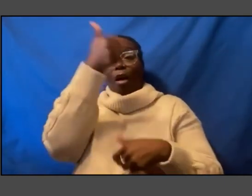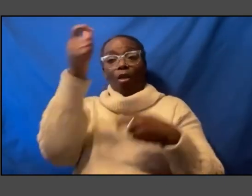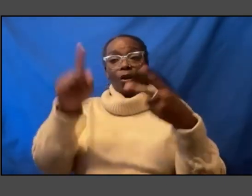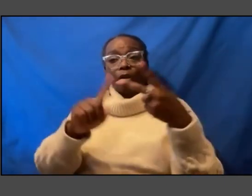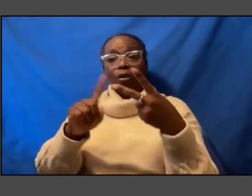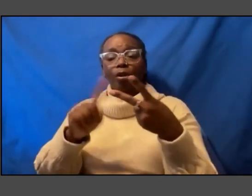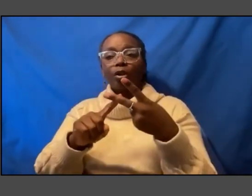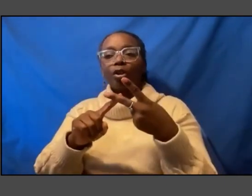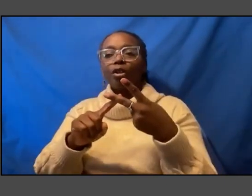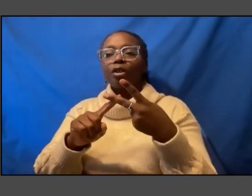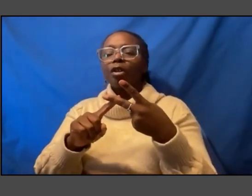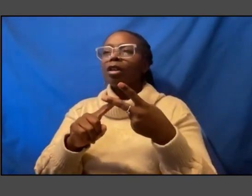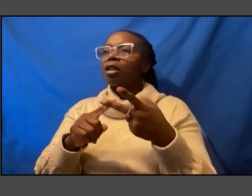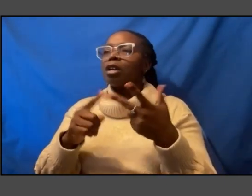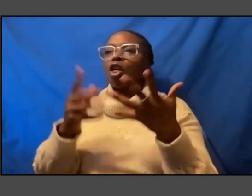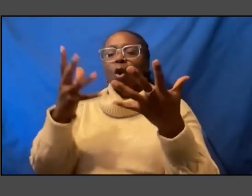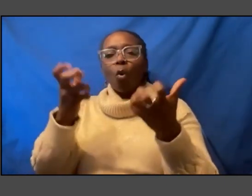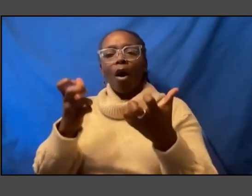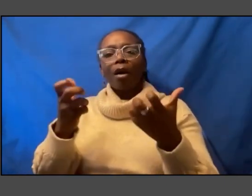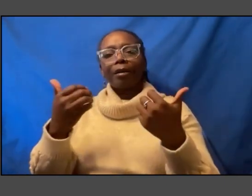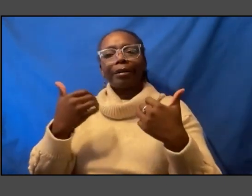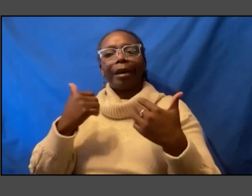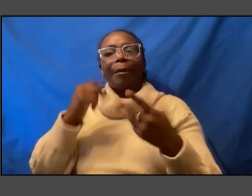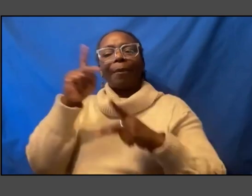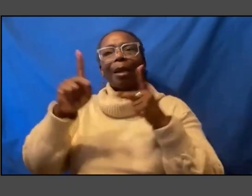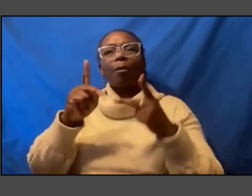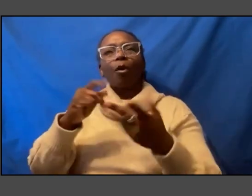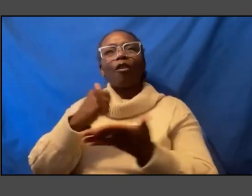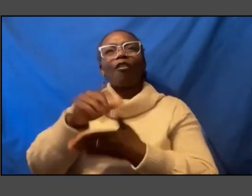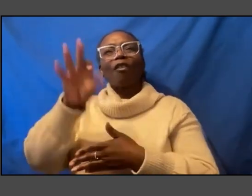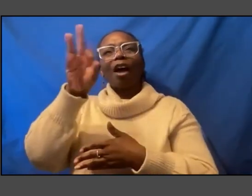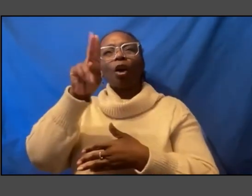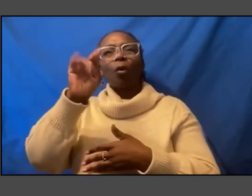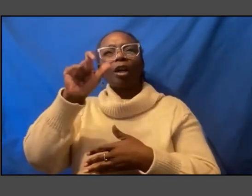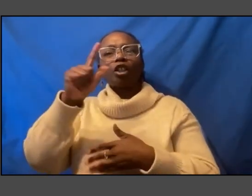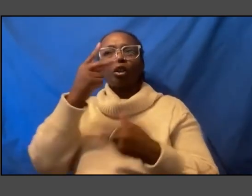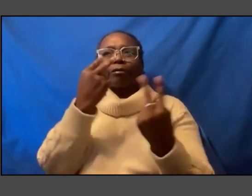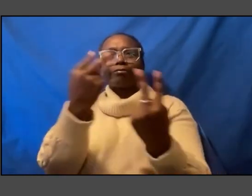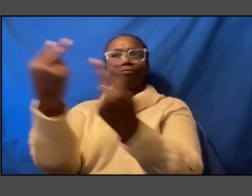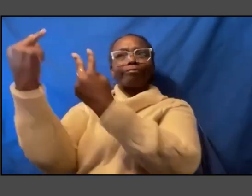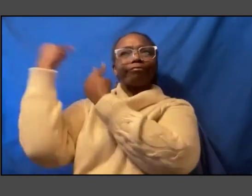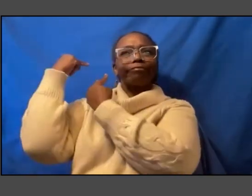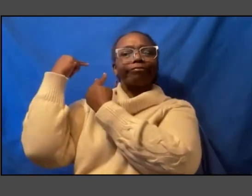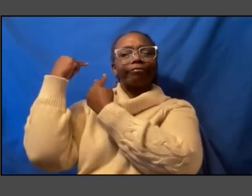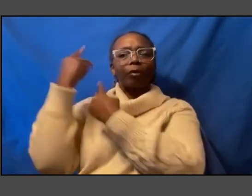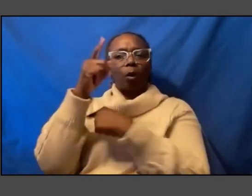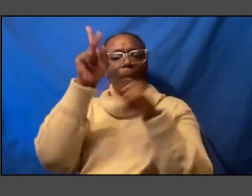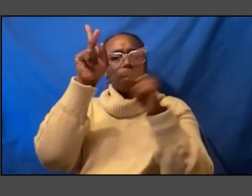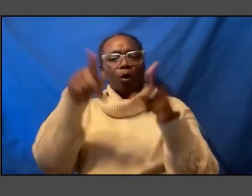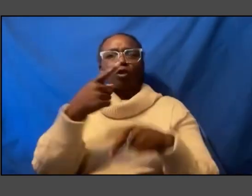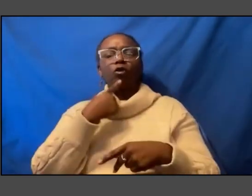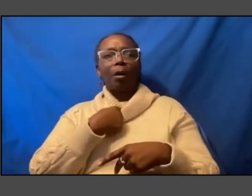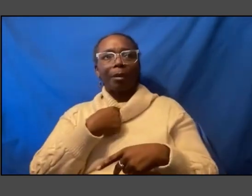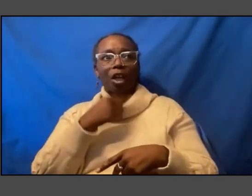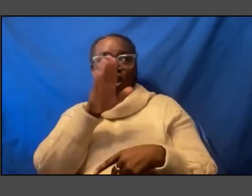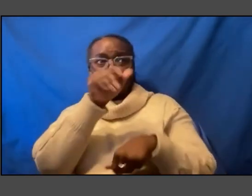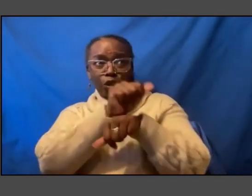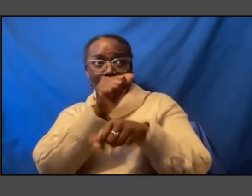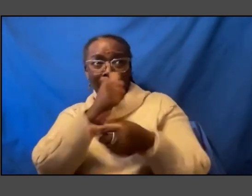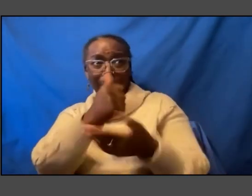sort of help people find racialized memory as one person said to me your job is to help us remember not just what we want to